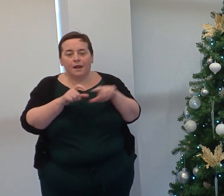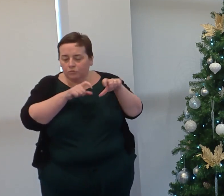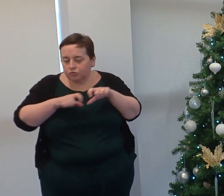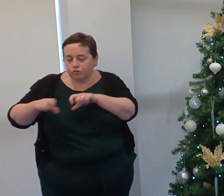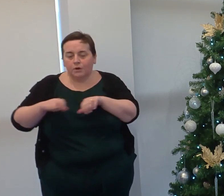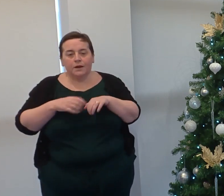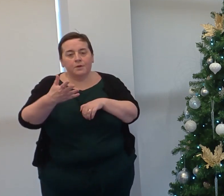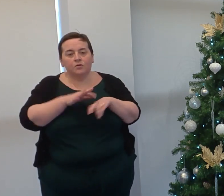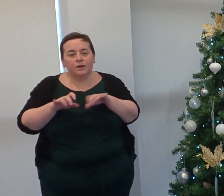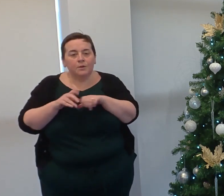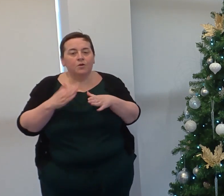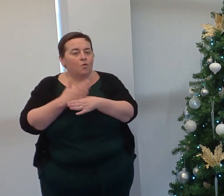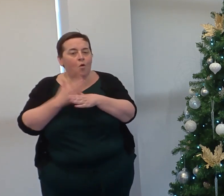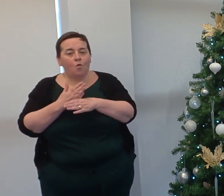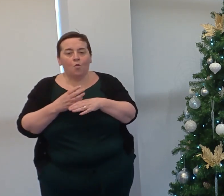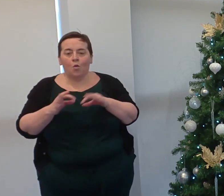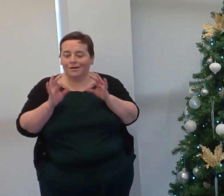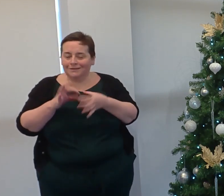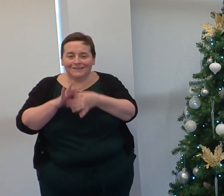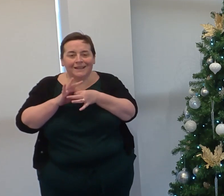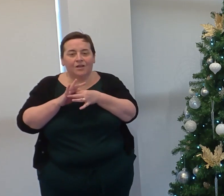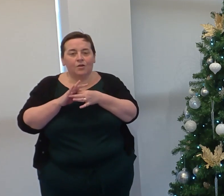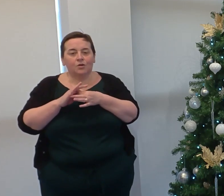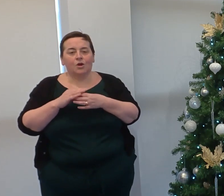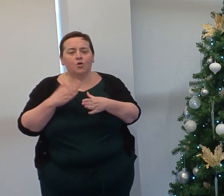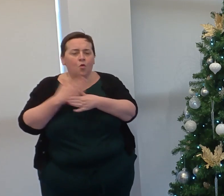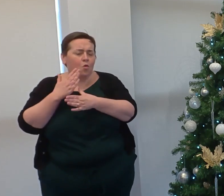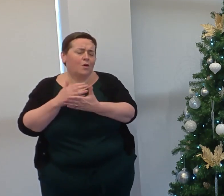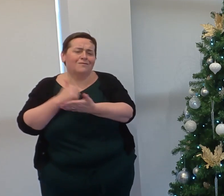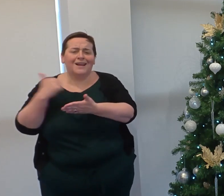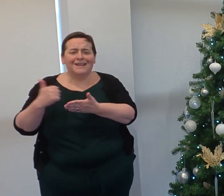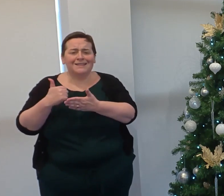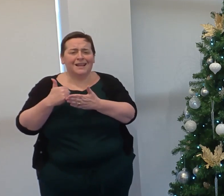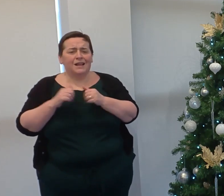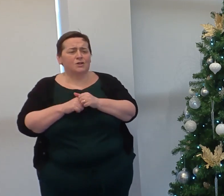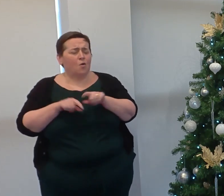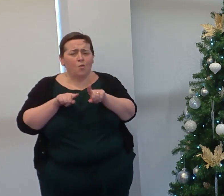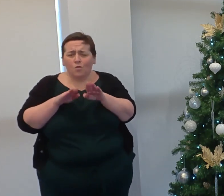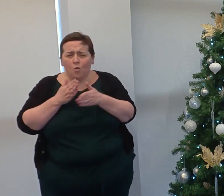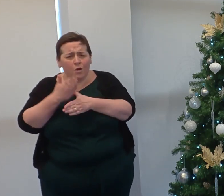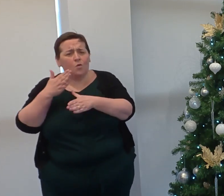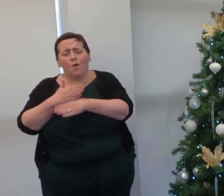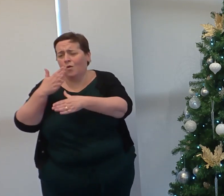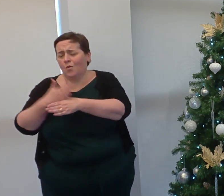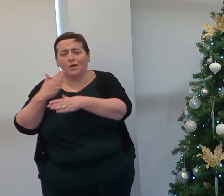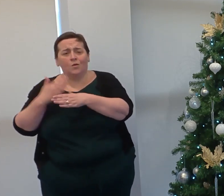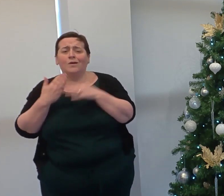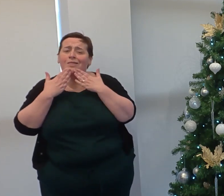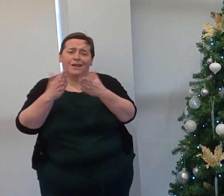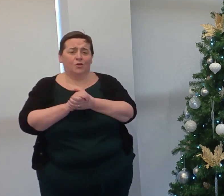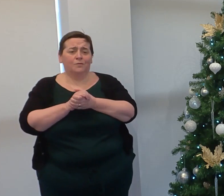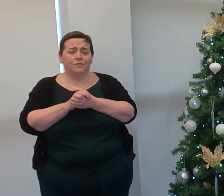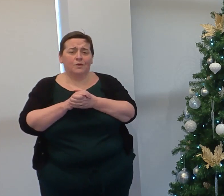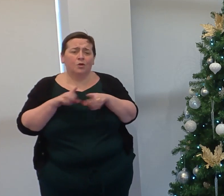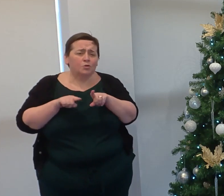the administrative element together, you have been outstanding in effort, going the extra mile and thank you. We